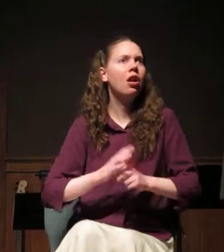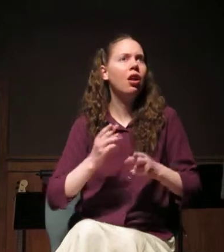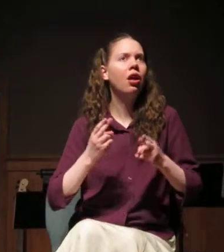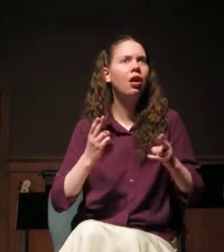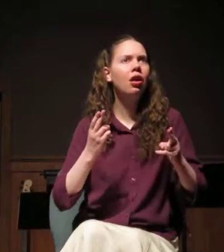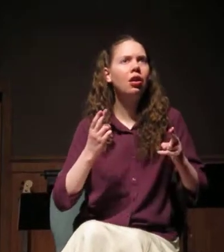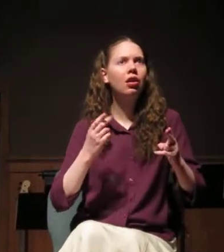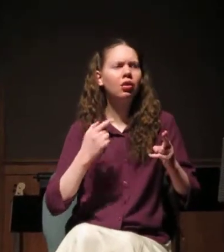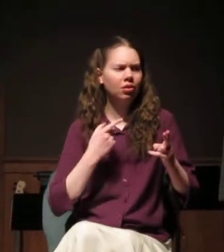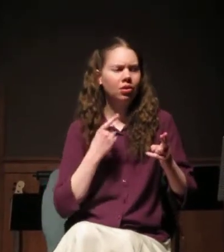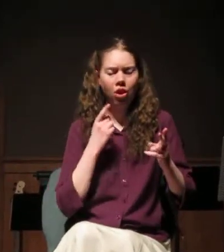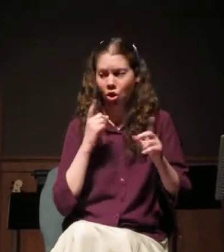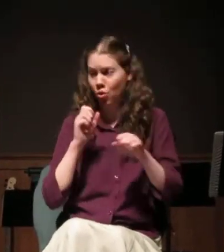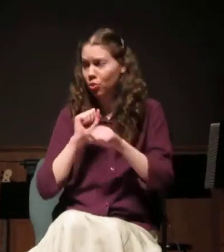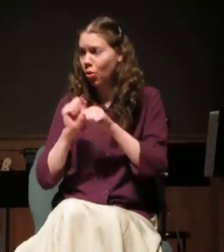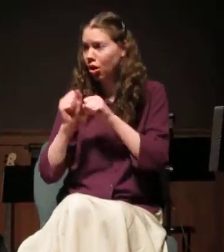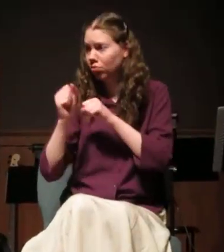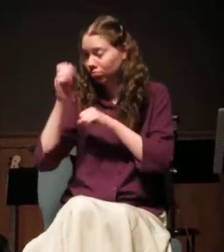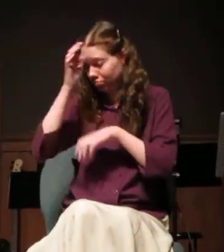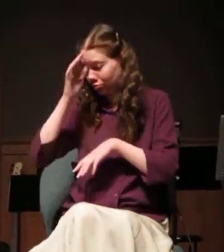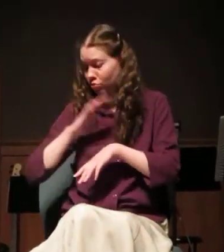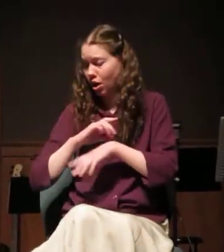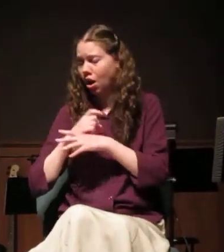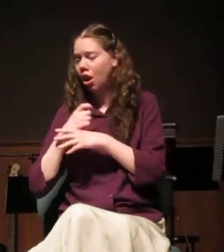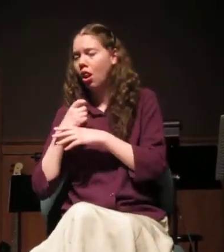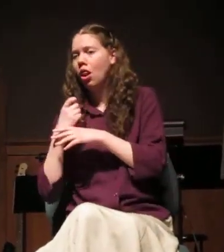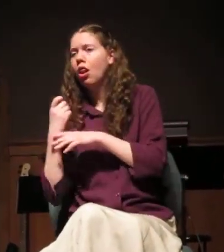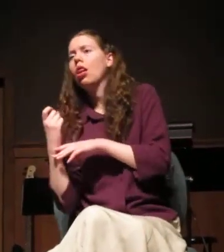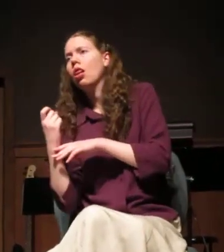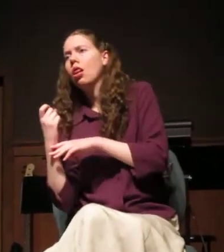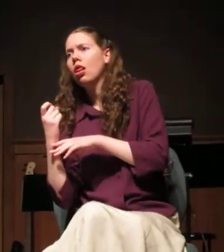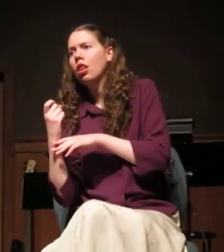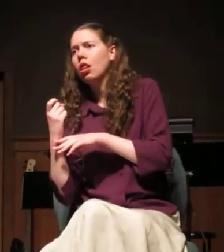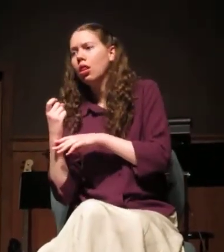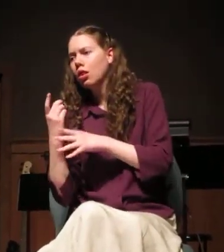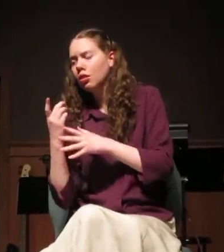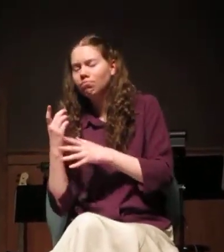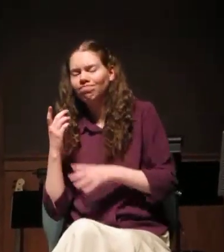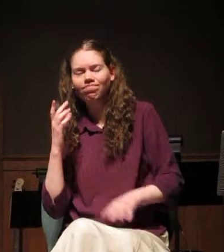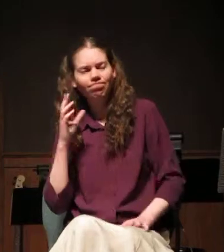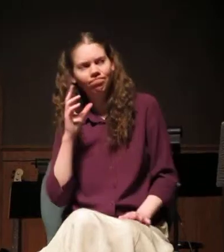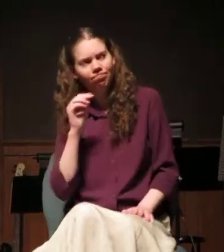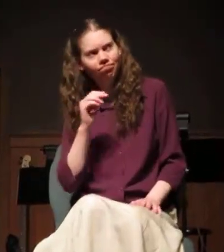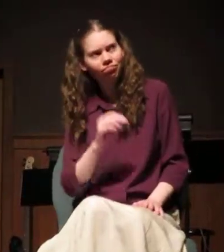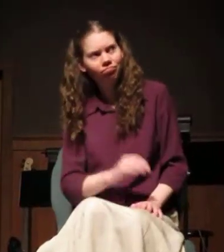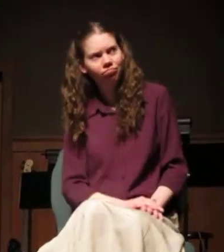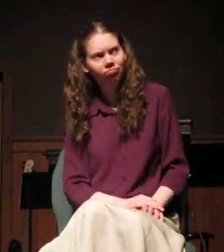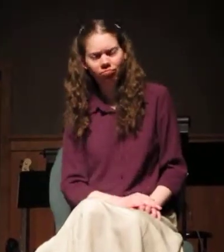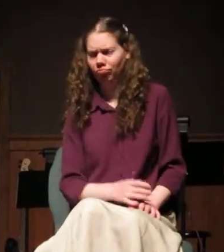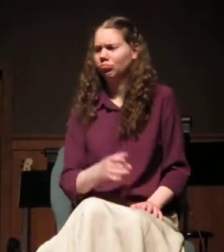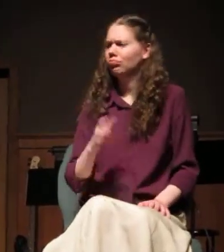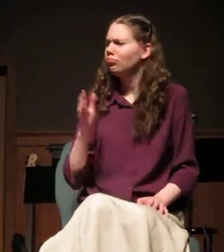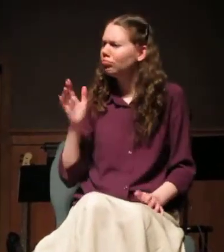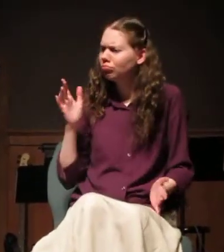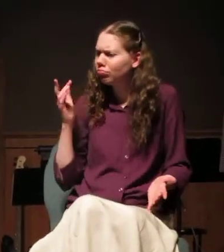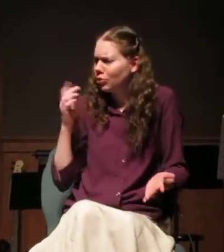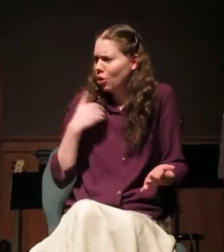going to work, he asked, a band came against the telephone pole. The man shook his head, and the ragman pressed him. Do you have a job?